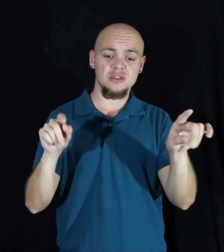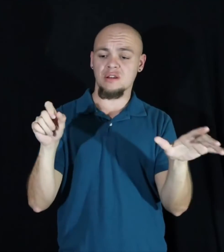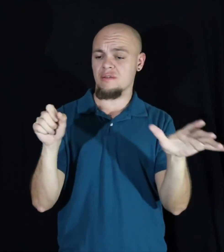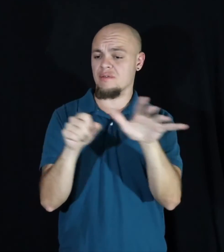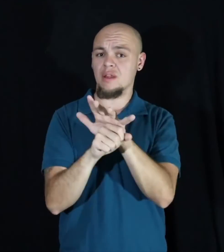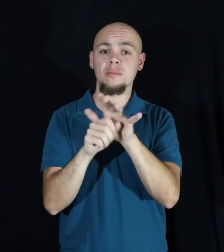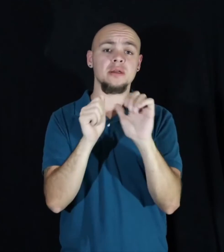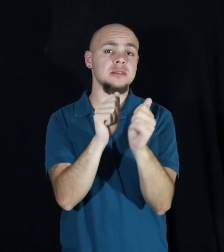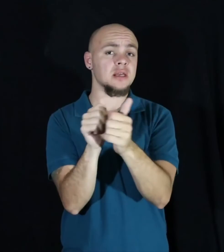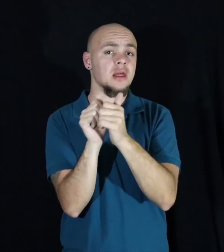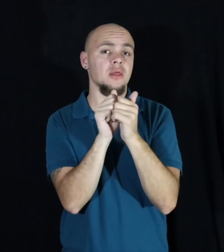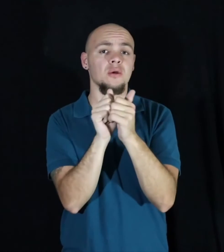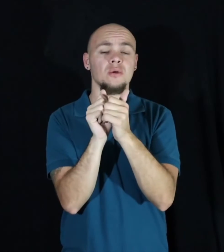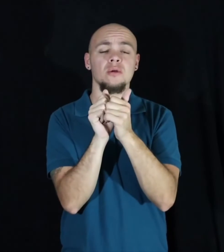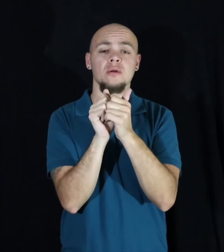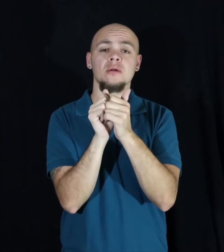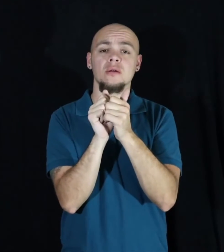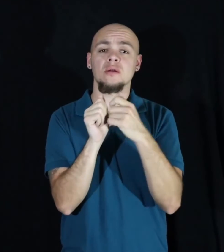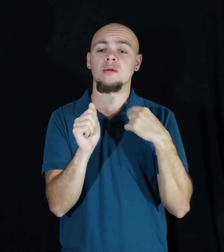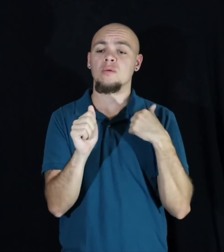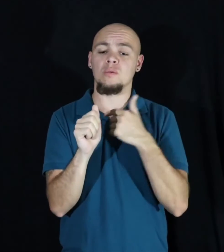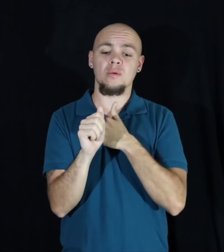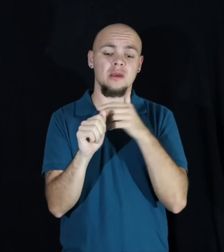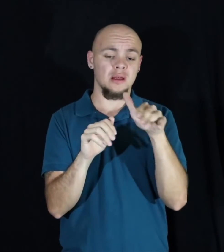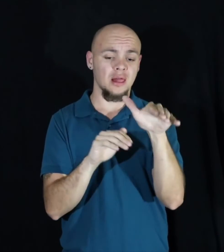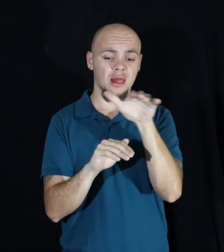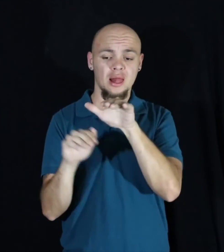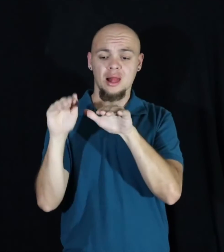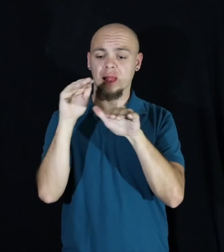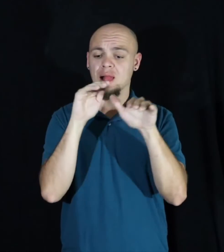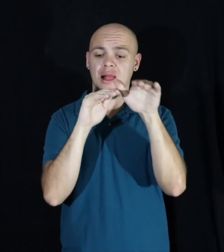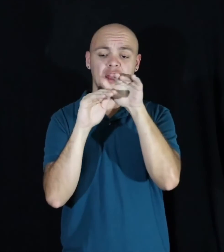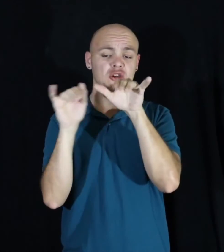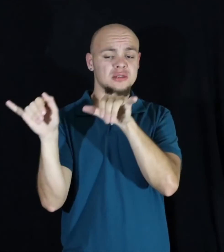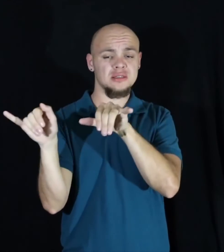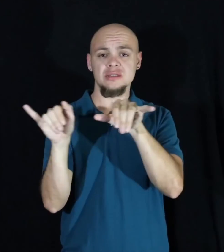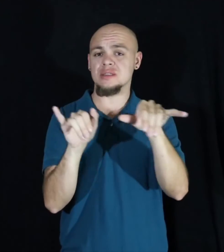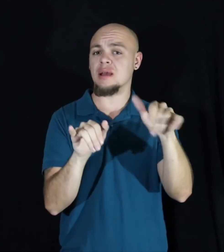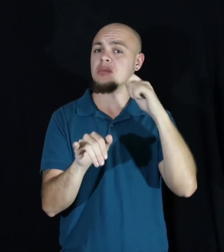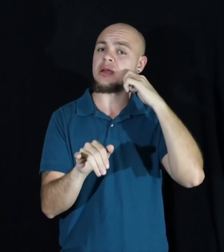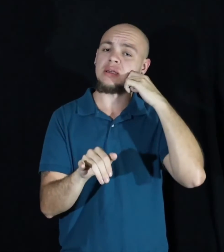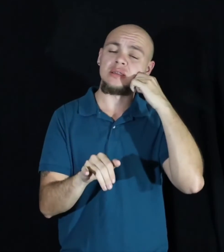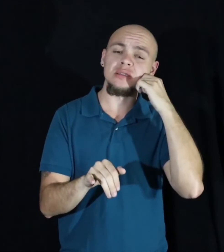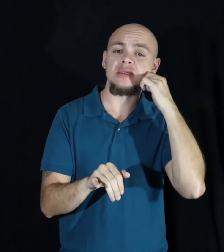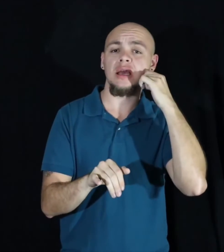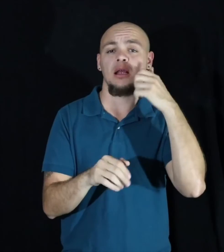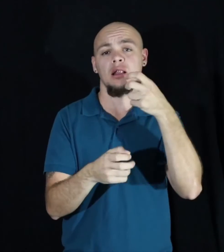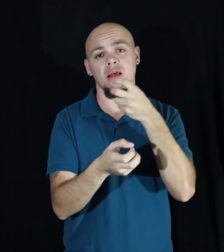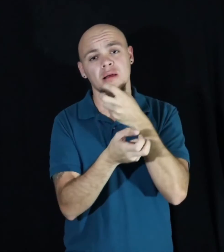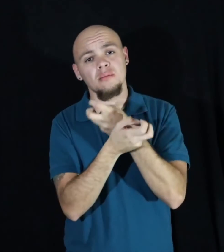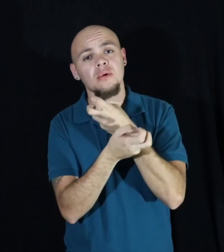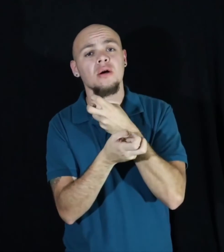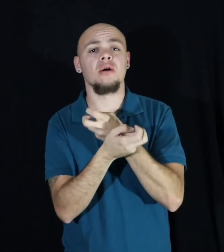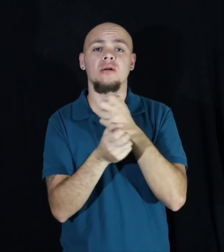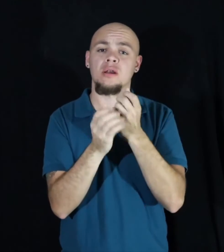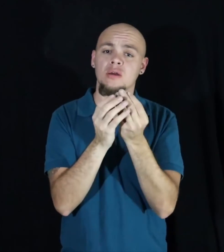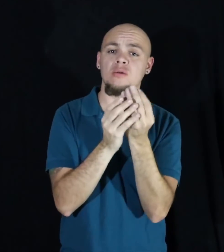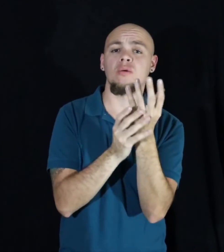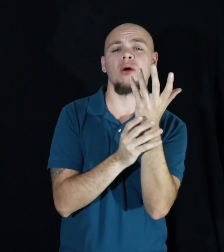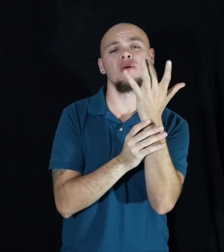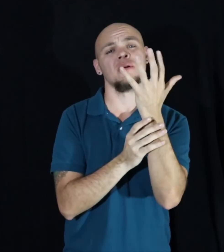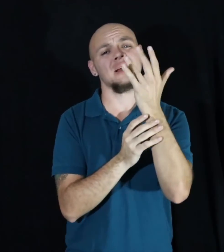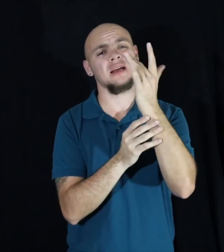We are layered the same way, skin and bones, growing and